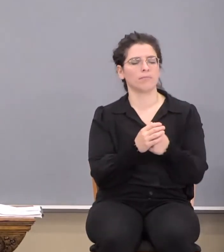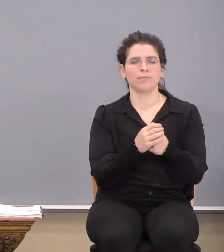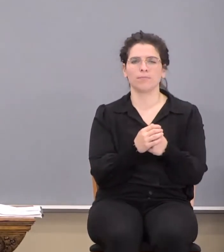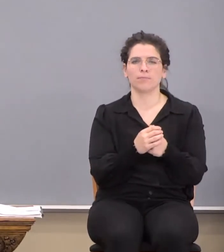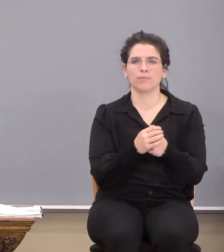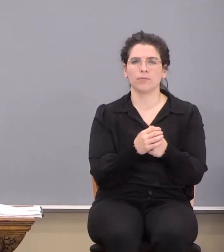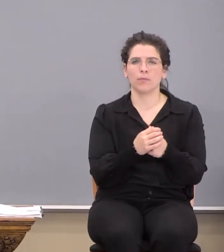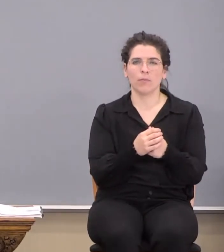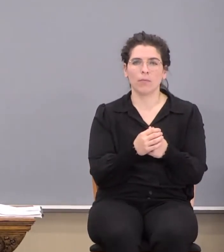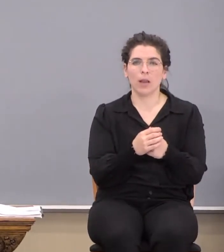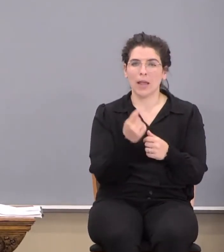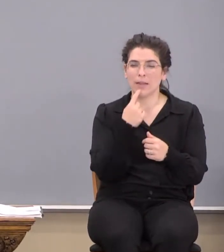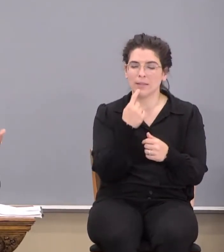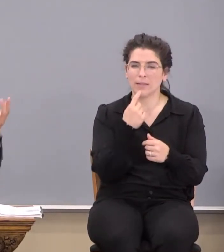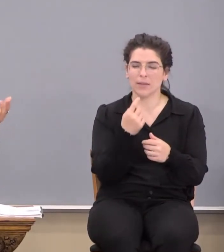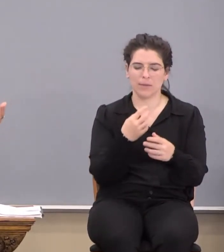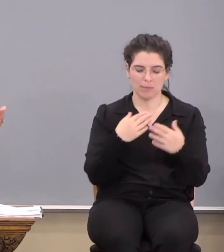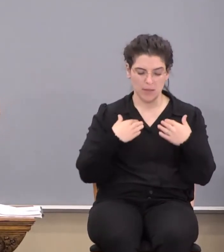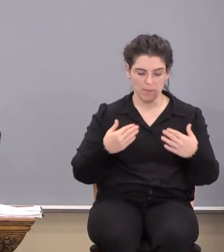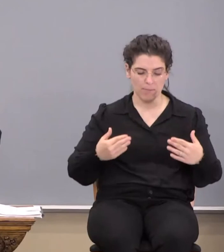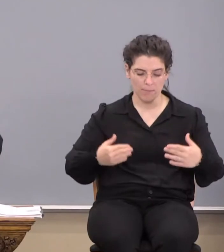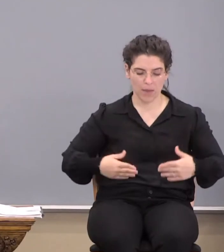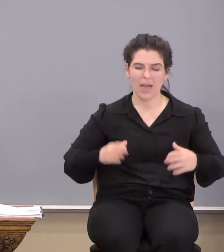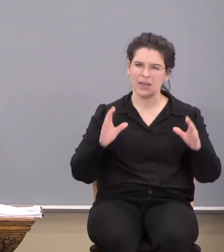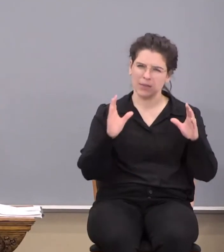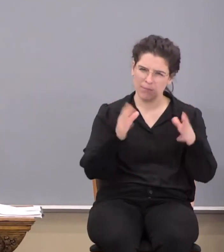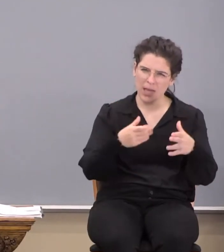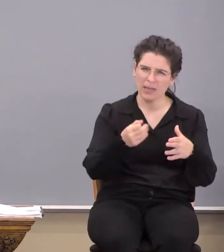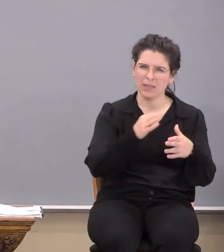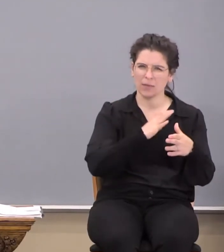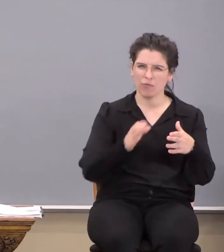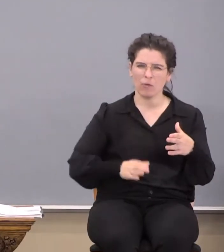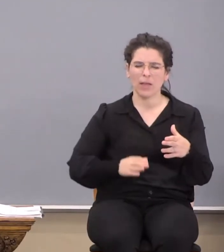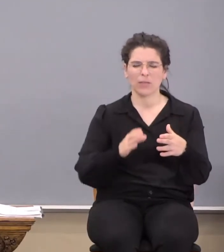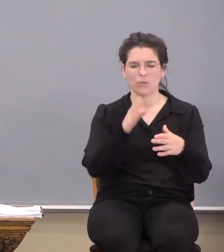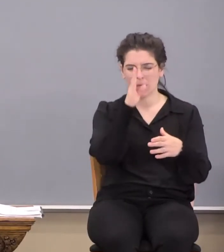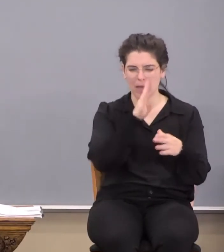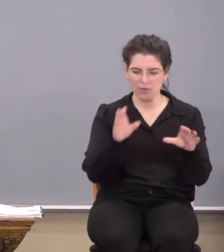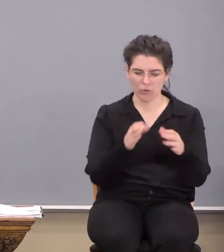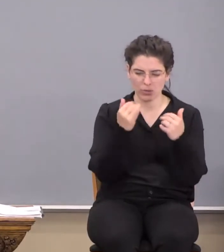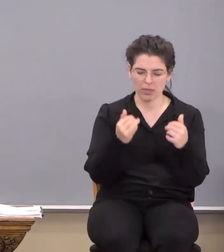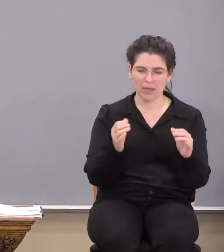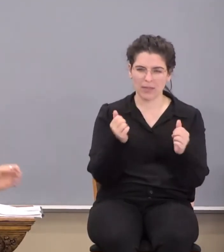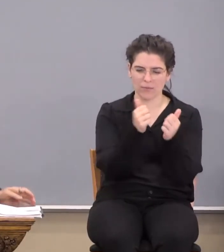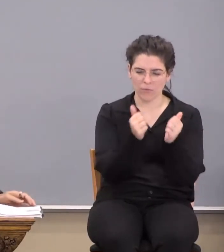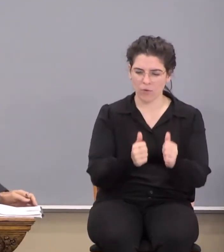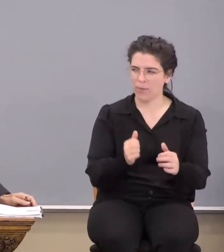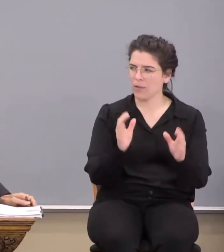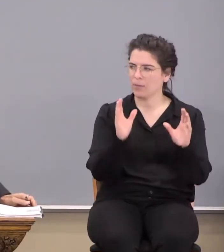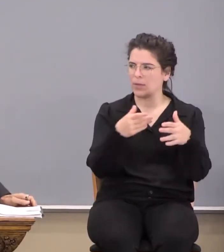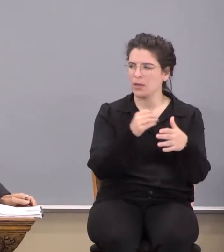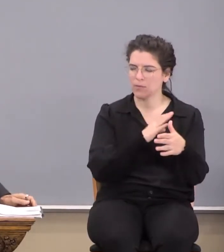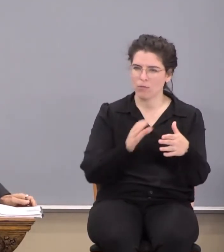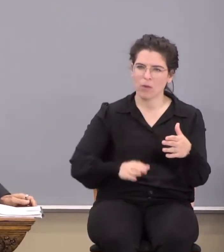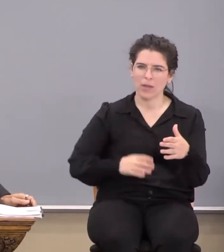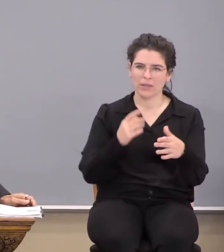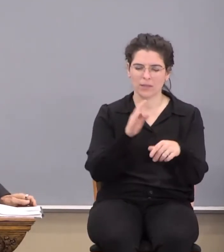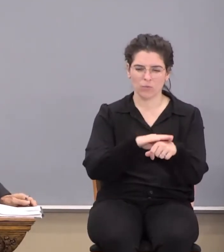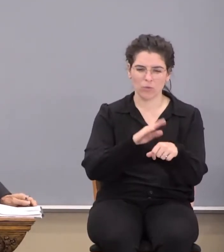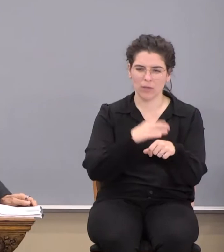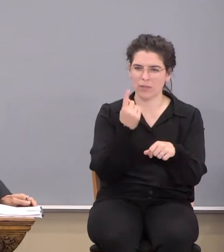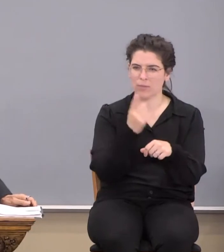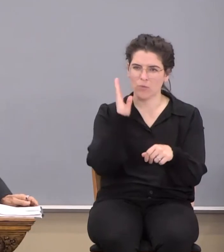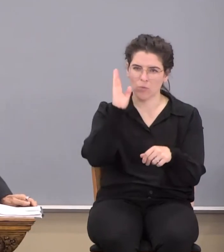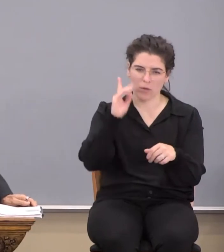That's, you see, and he says, but the body is of Christ. What God is doing today is forming the body of Christ. So his warning in that verse is someone's going to come